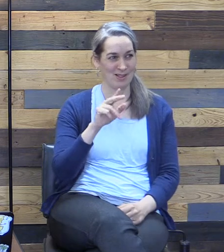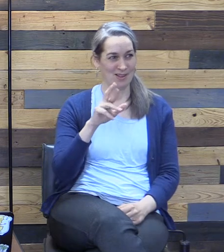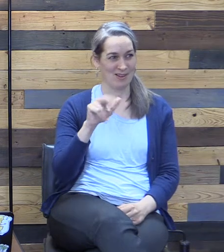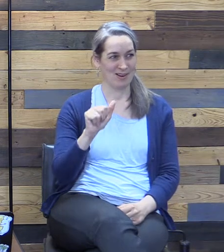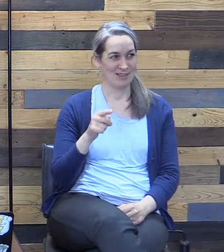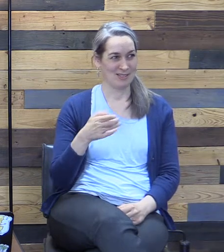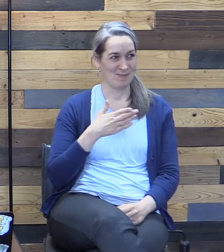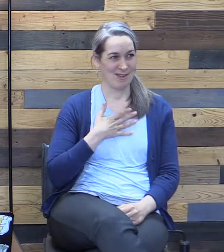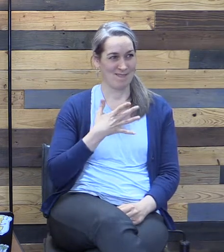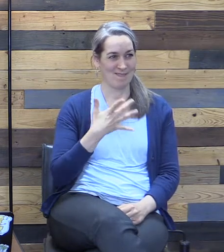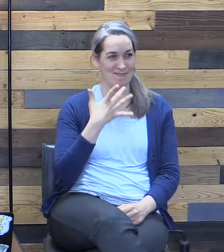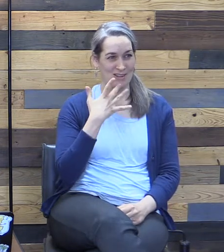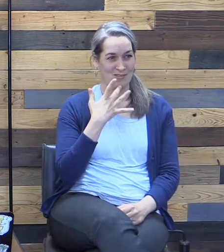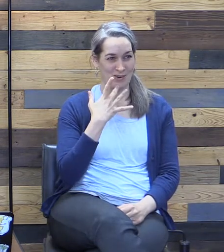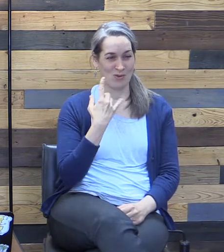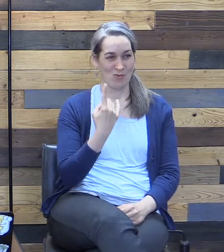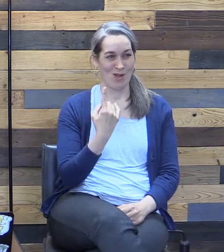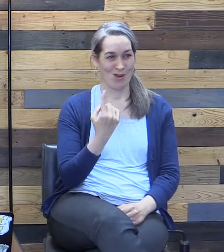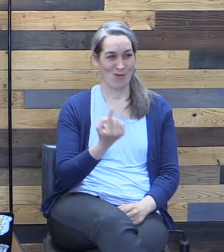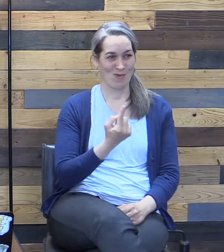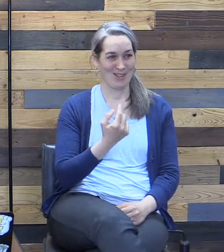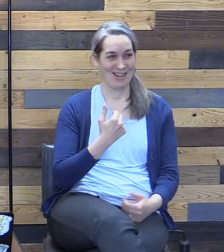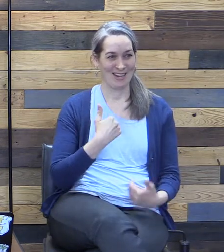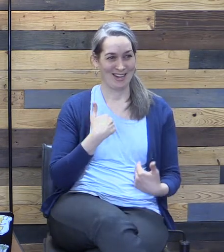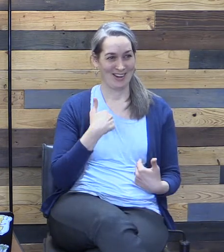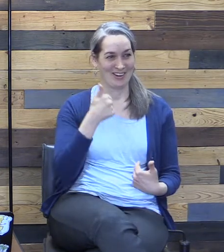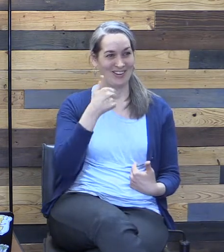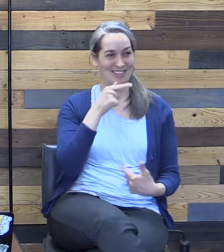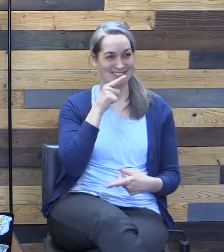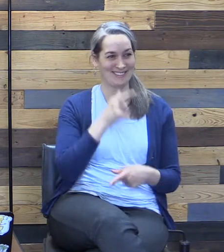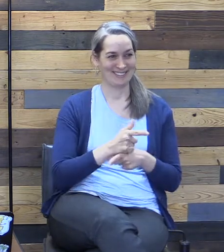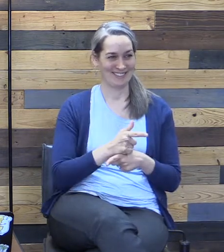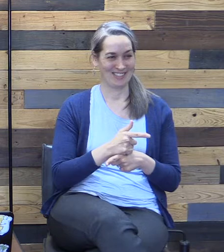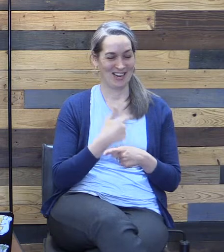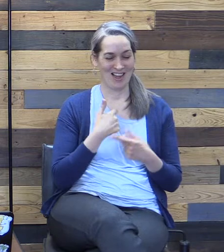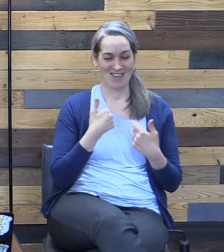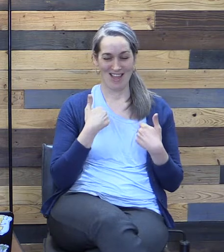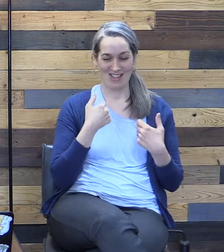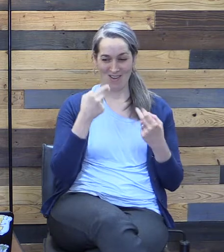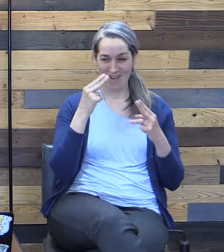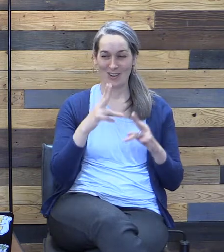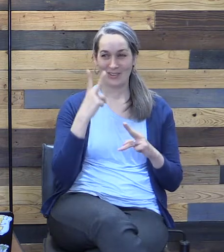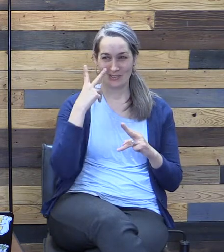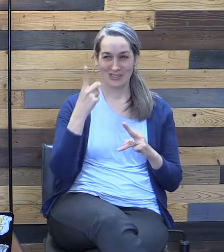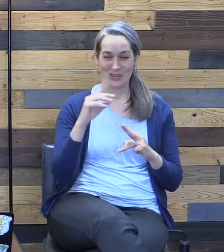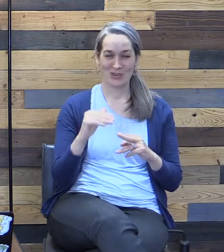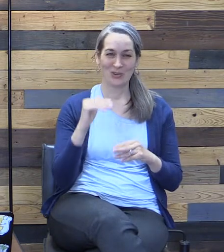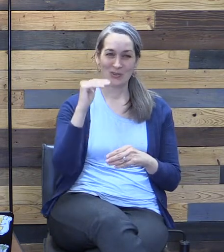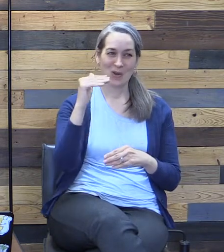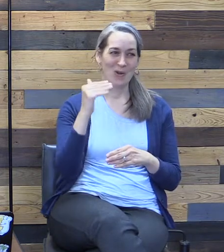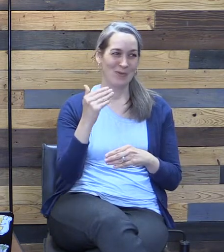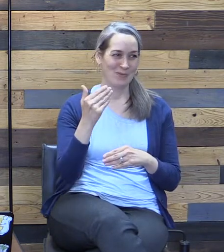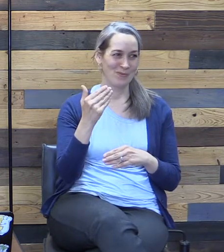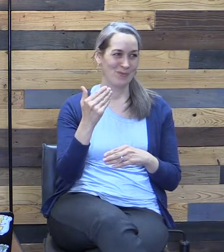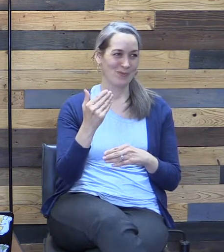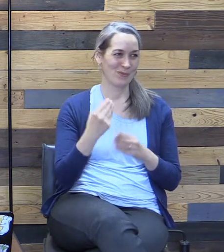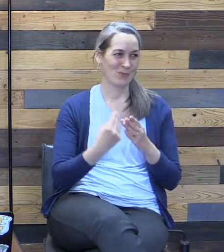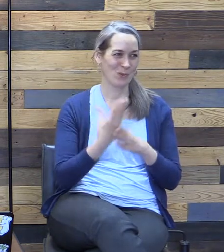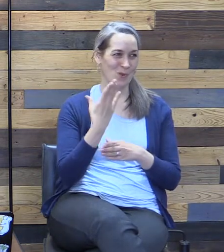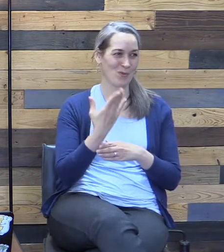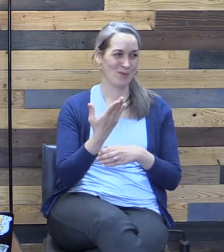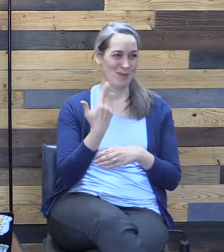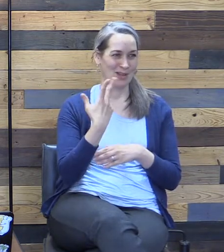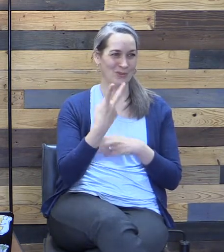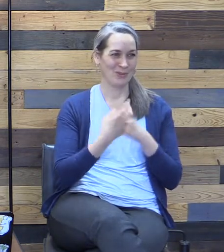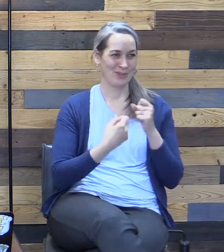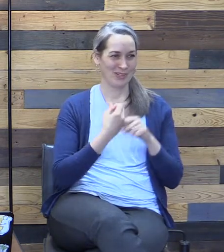is my favorite, one and only, younger sister. I've had the honor to see her grow for the past two years while